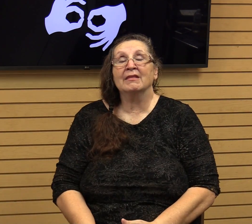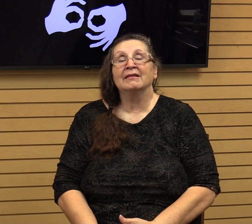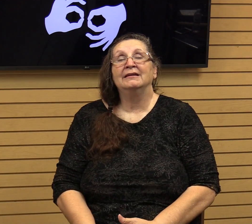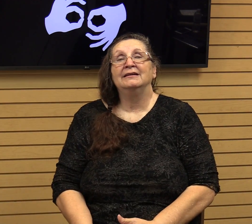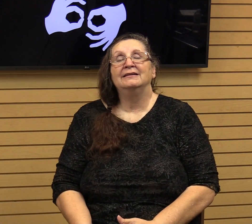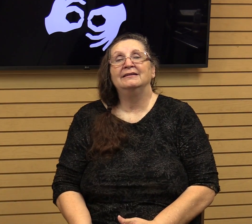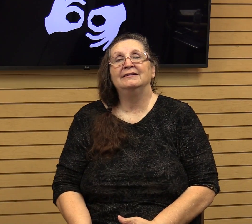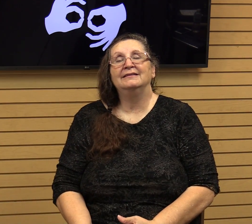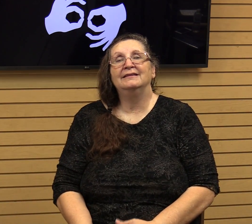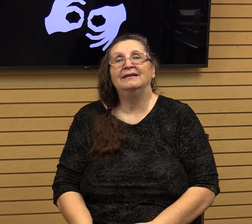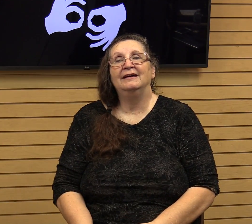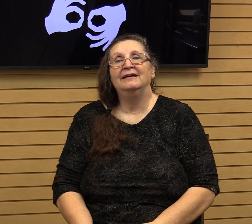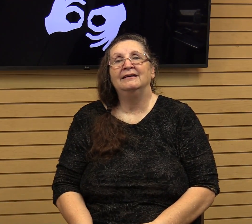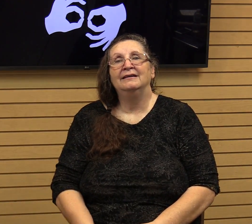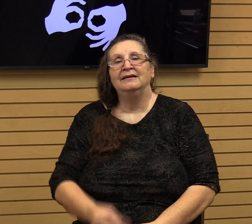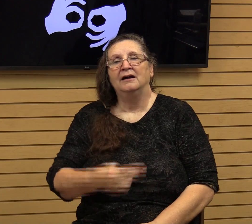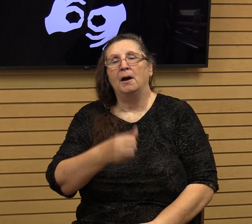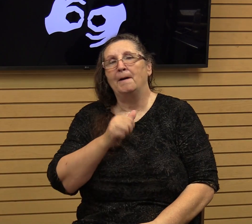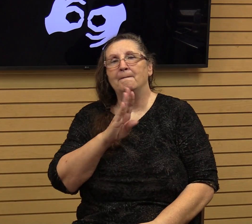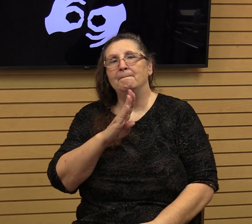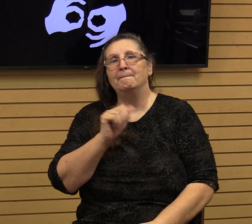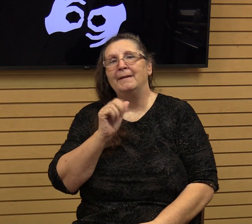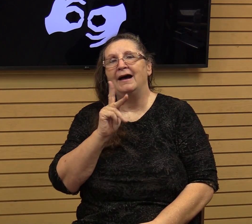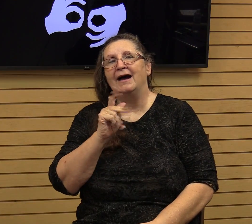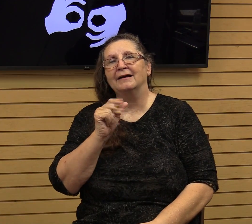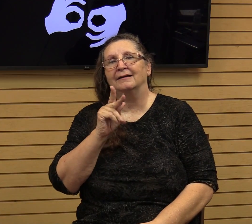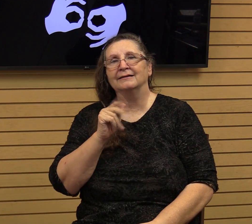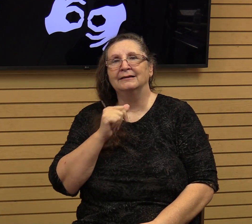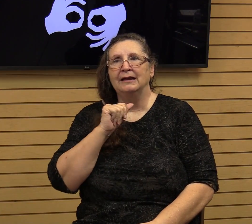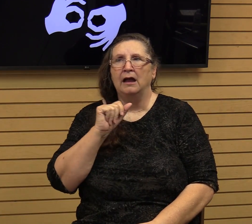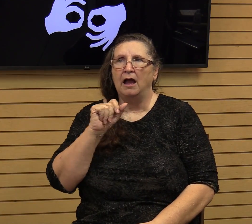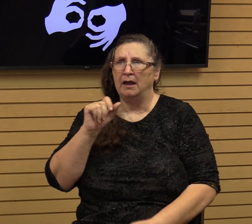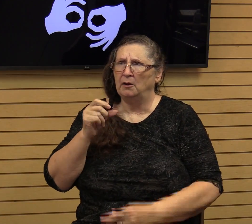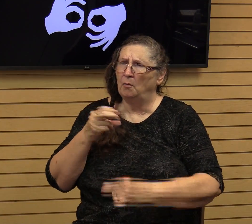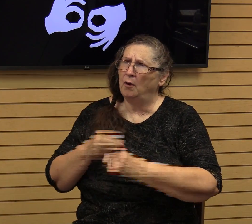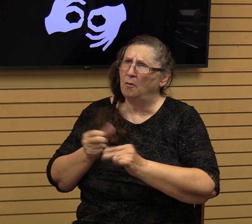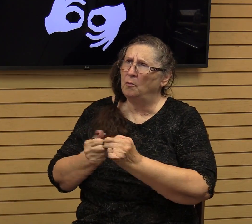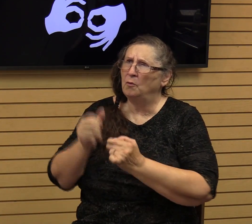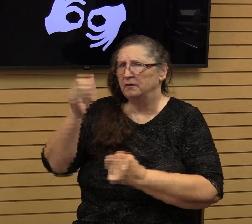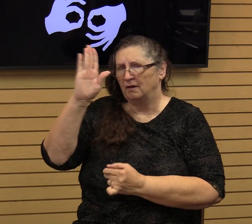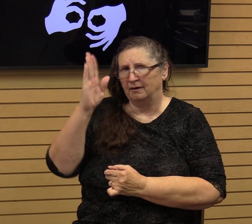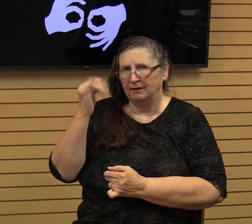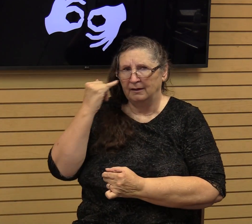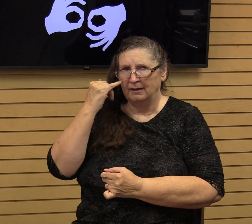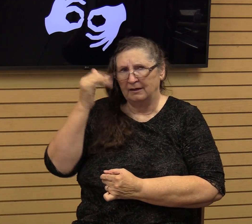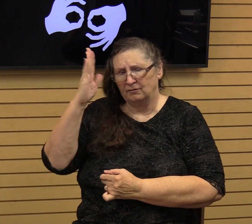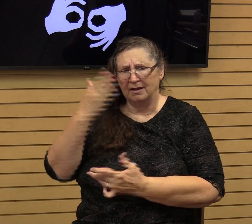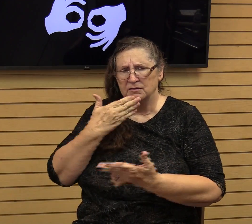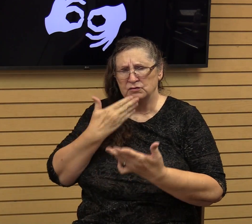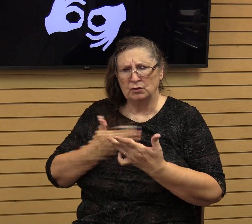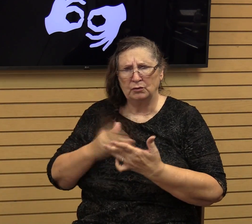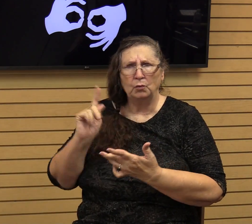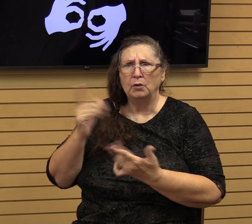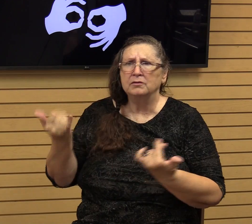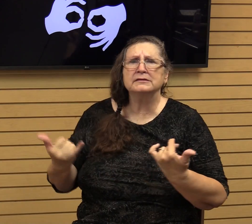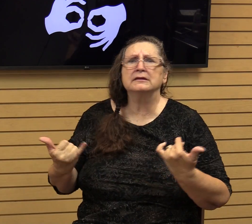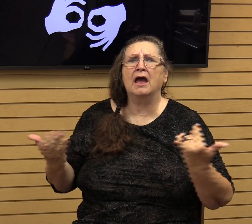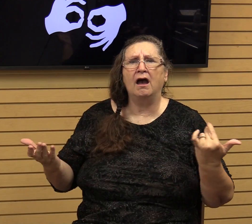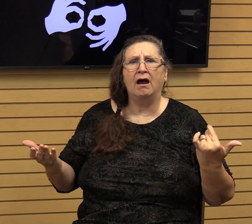And so Habakkuk had an issue with God. If God is so good, where is he now? How can you